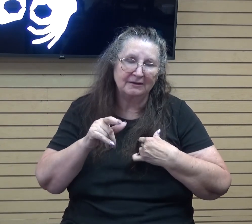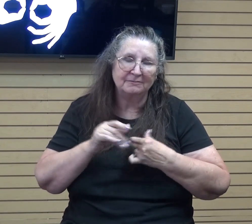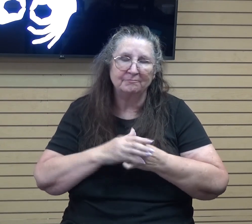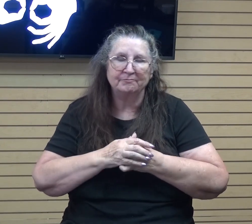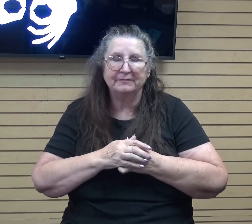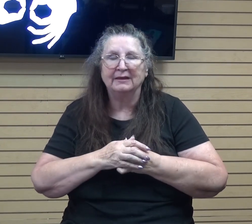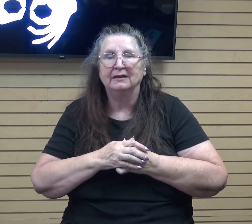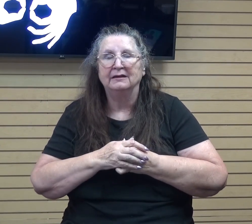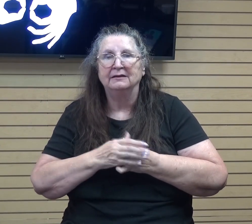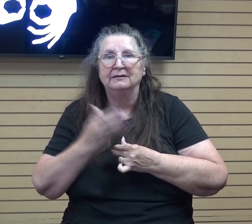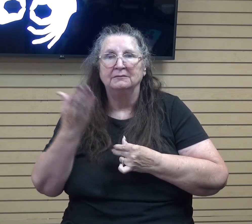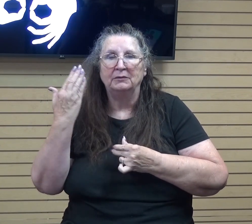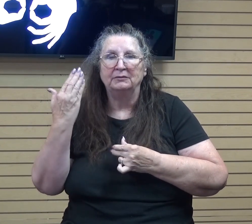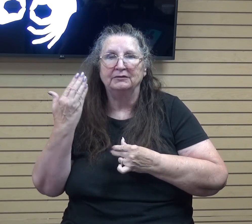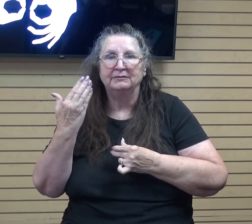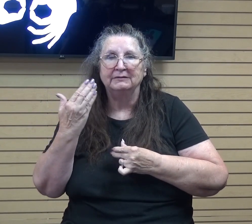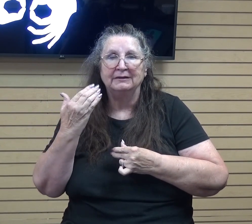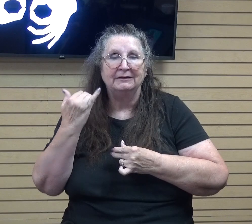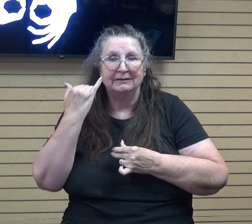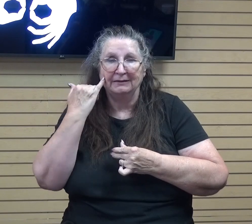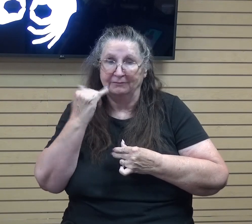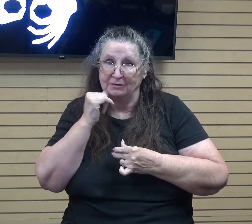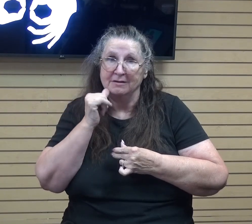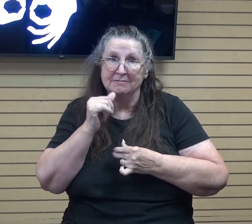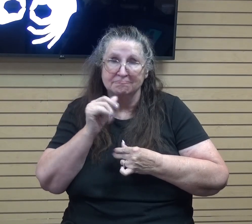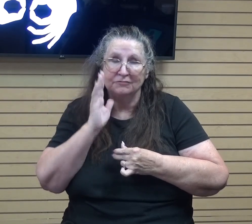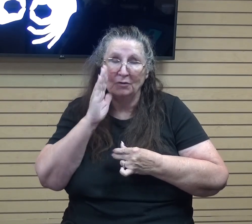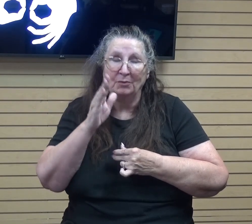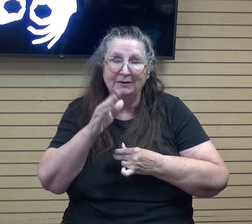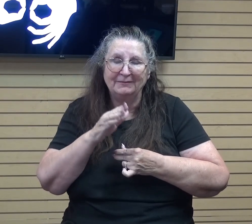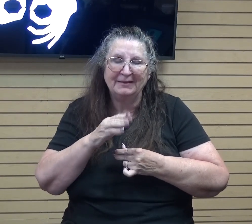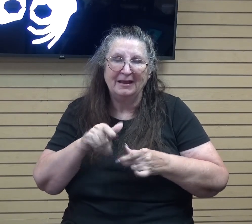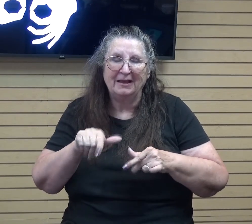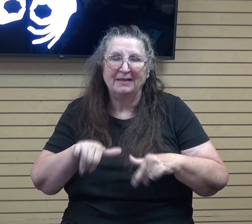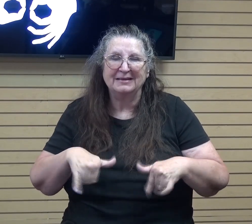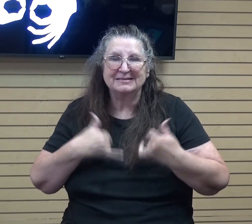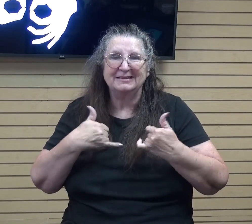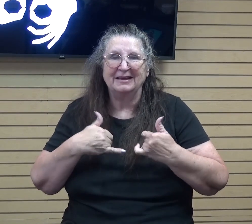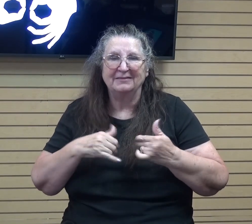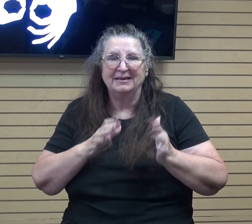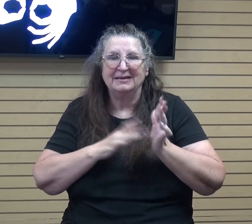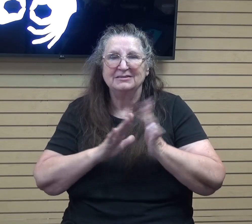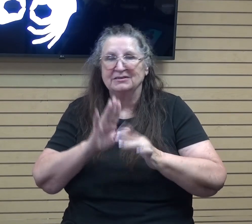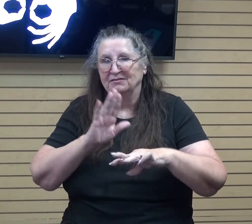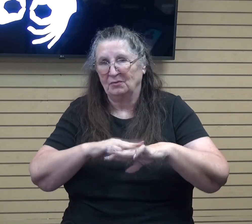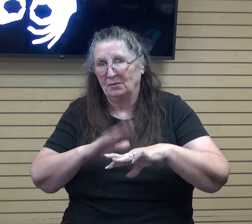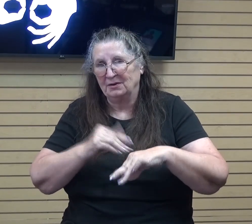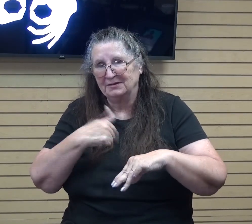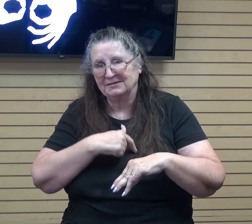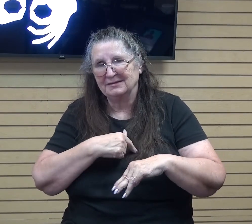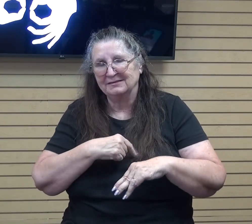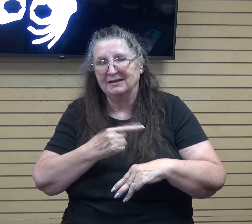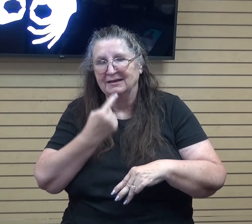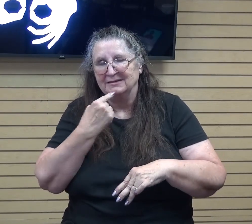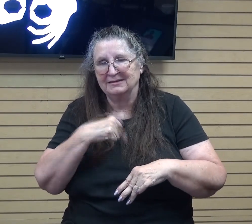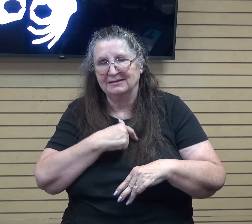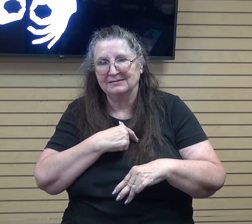if you haven't, you will. That's life. In fact, Jesus even warns us when he tells us that in this world,